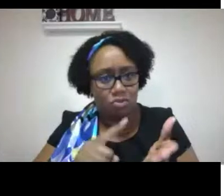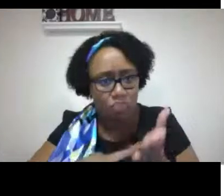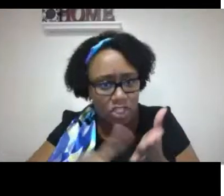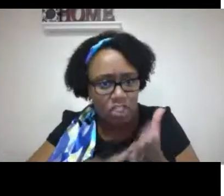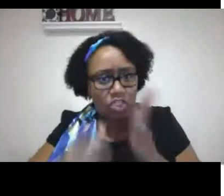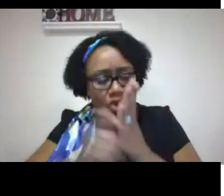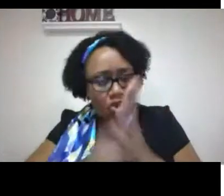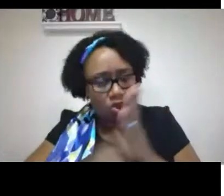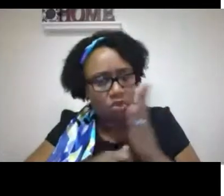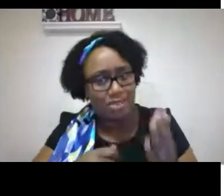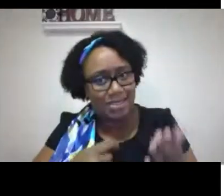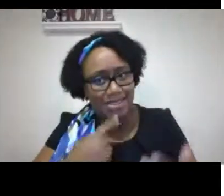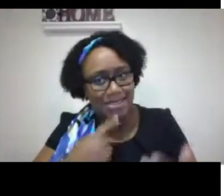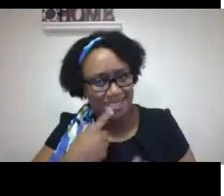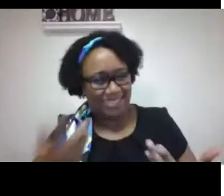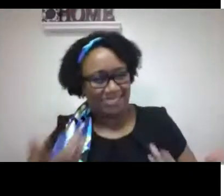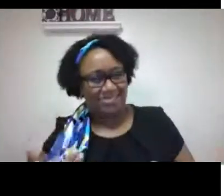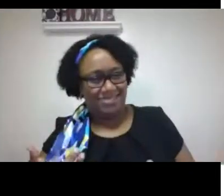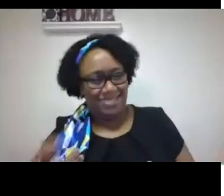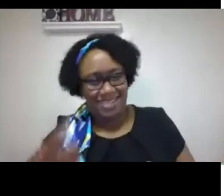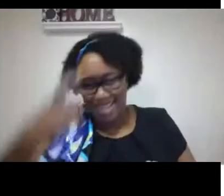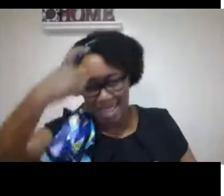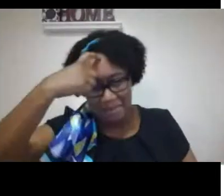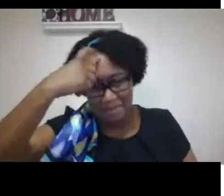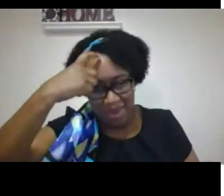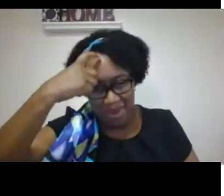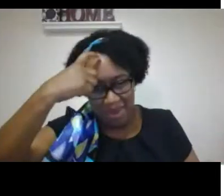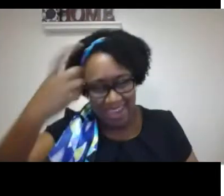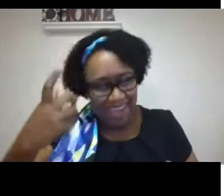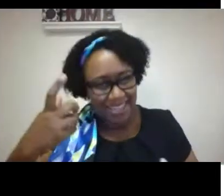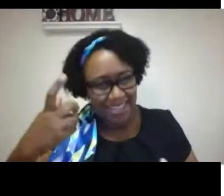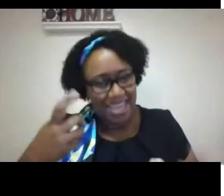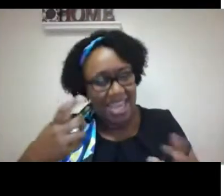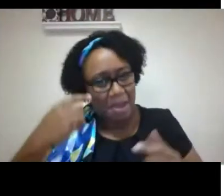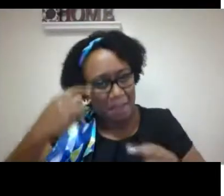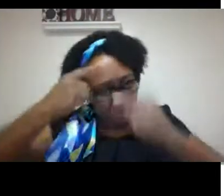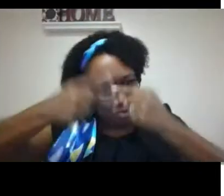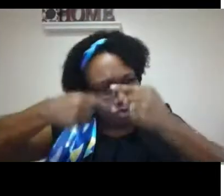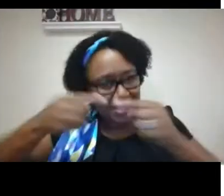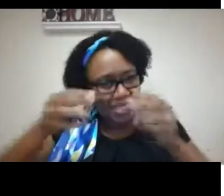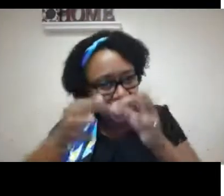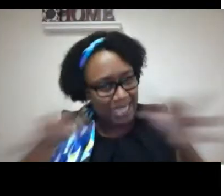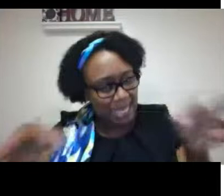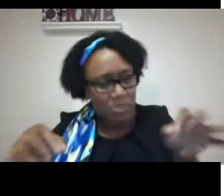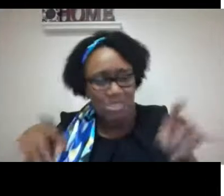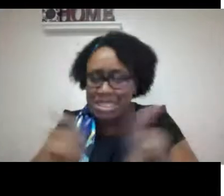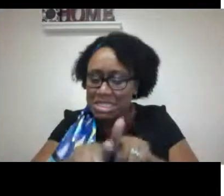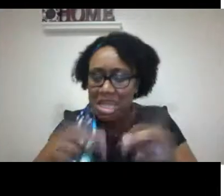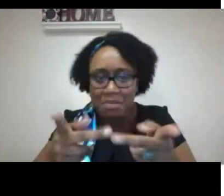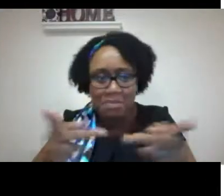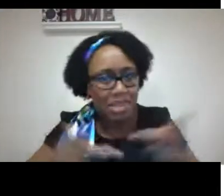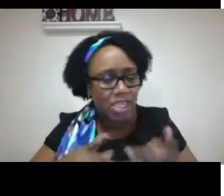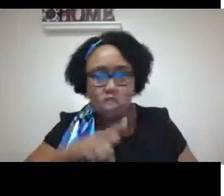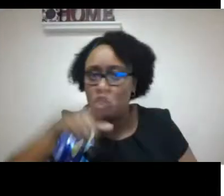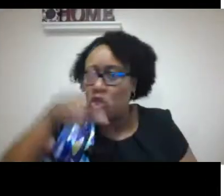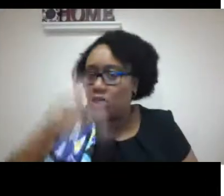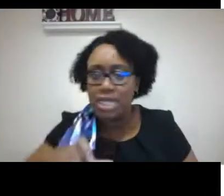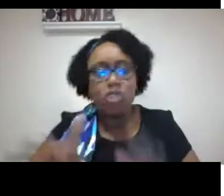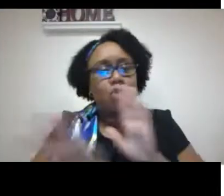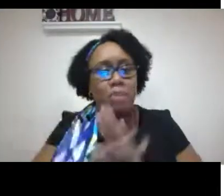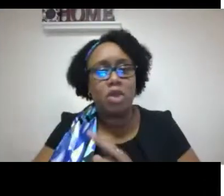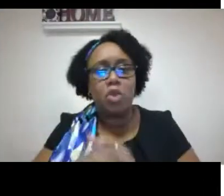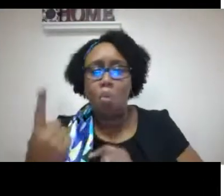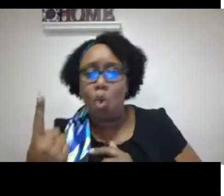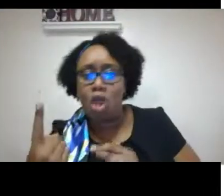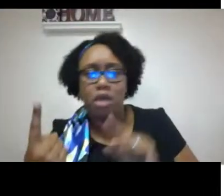Outdated beliefs. Which is true. There are research and articles that tell us